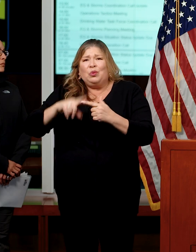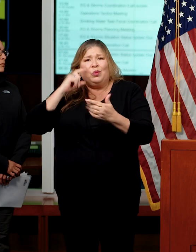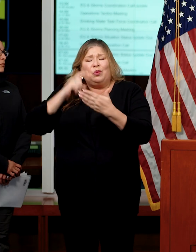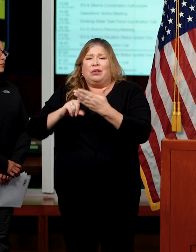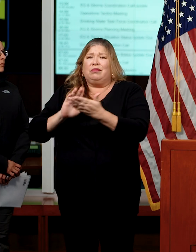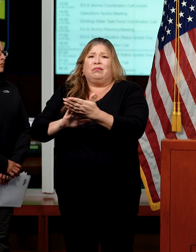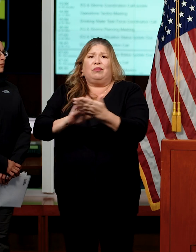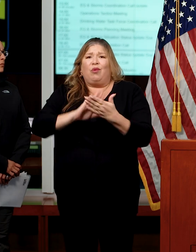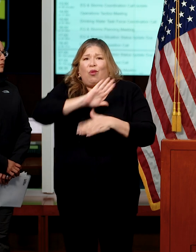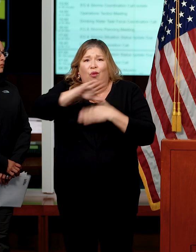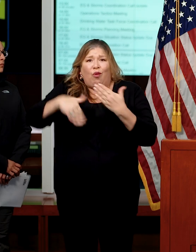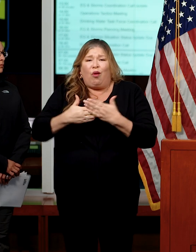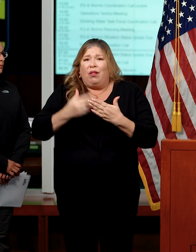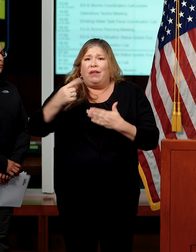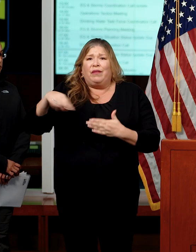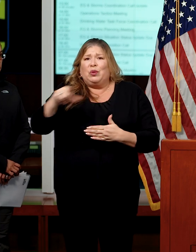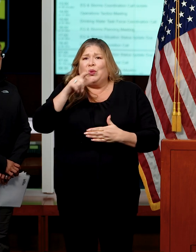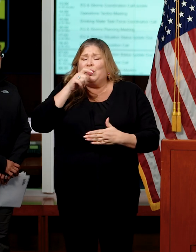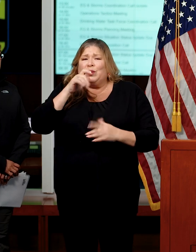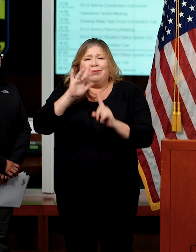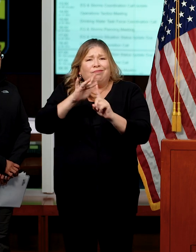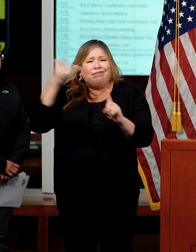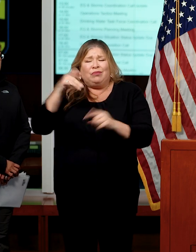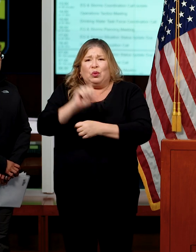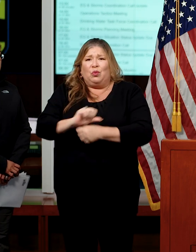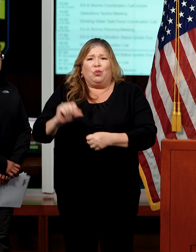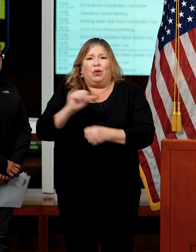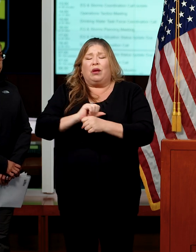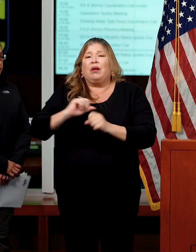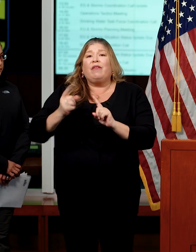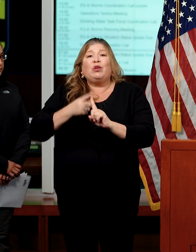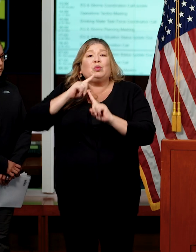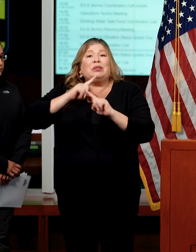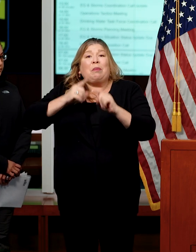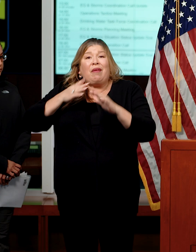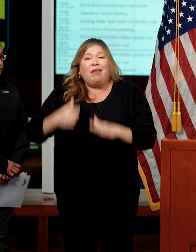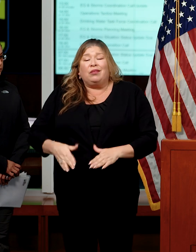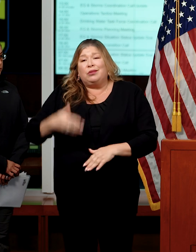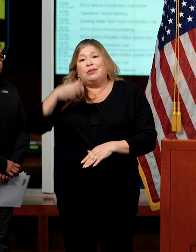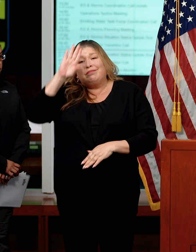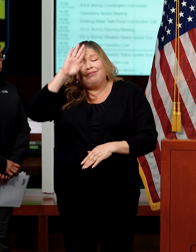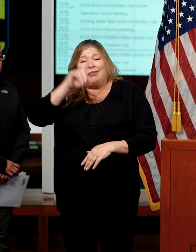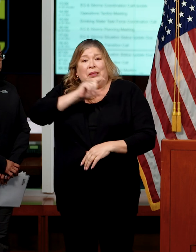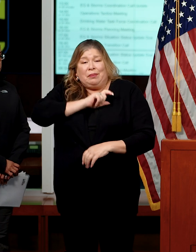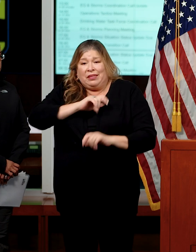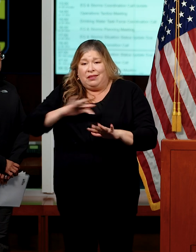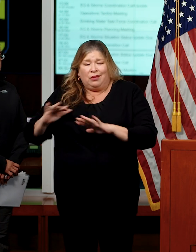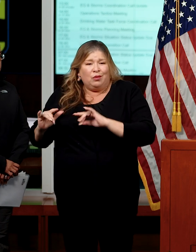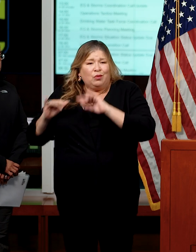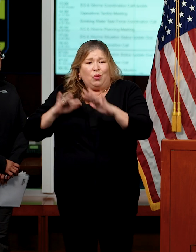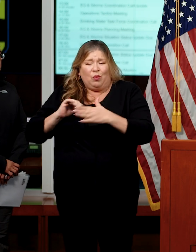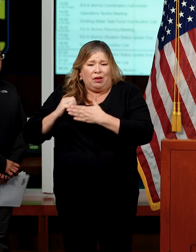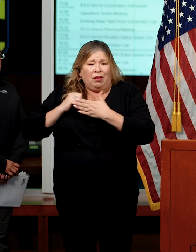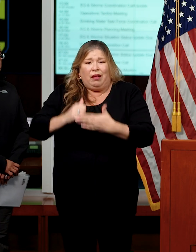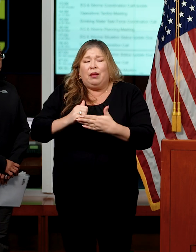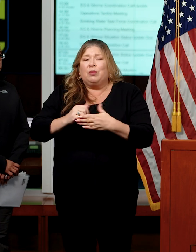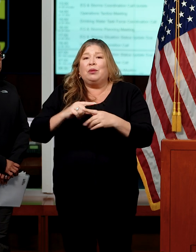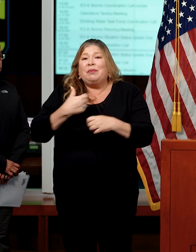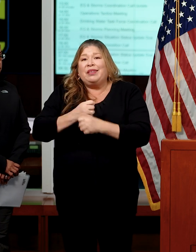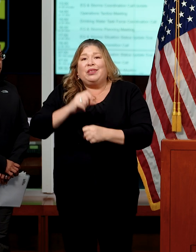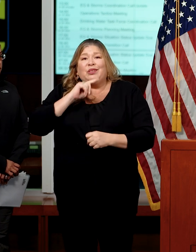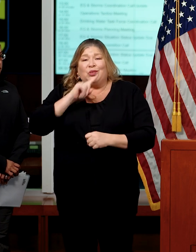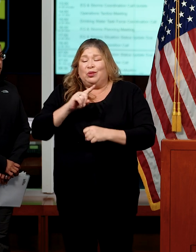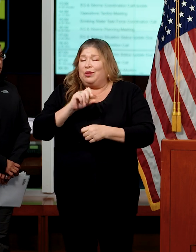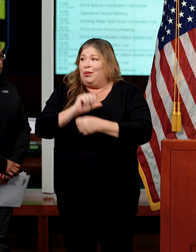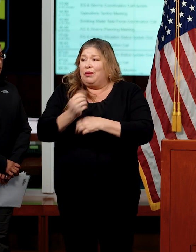efforts of all of the first responders that have been working day in and day out to make sure that they're doing everything they can to keep